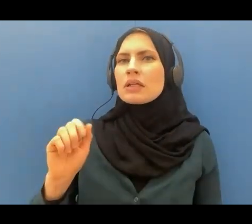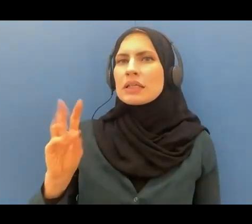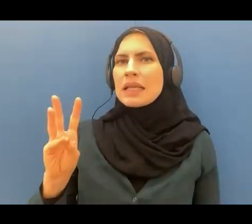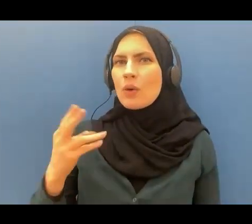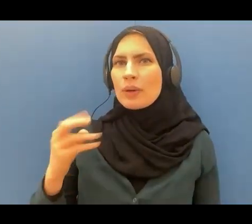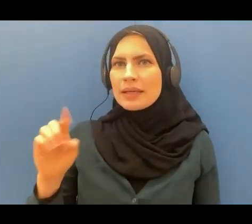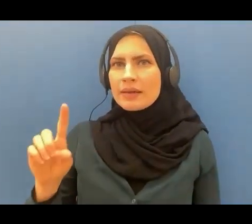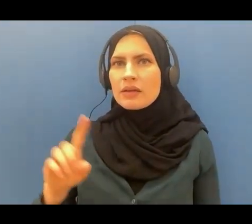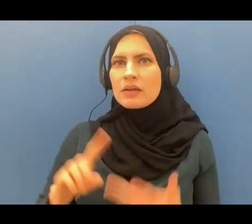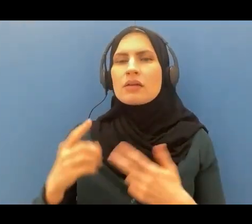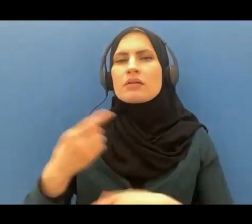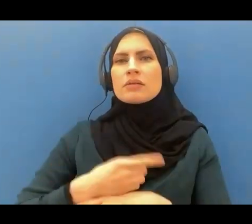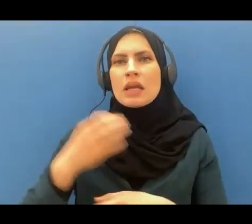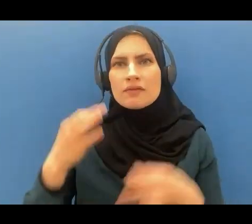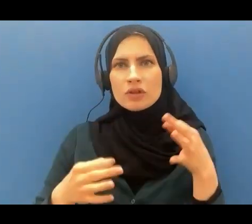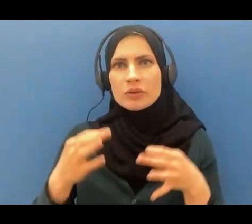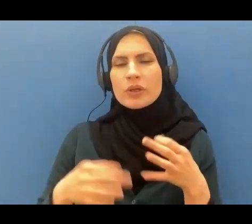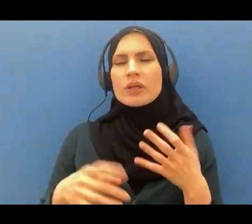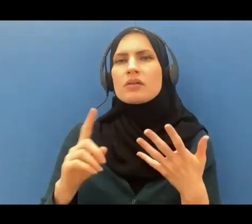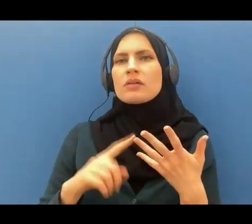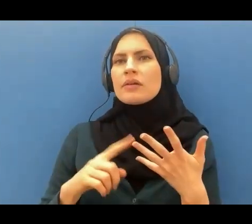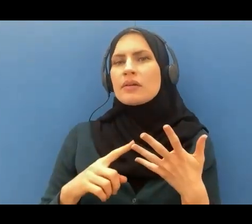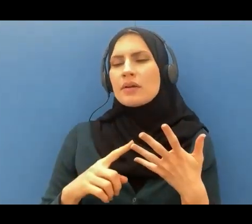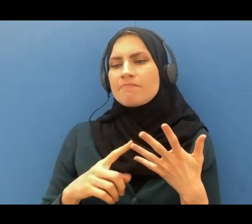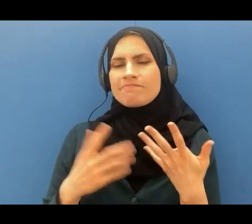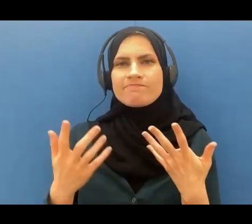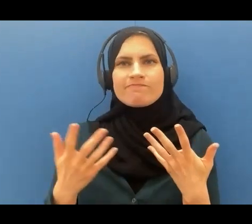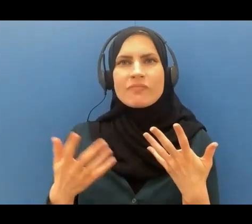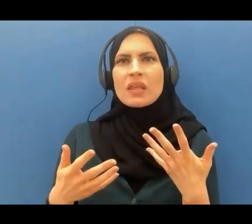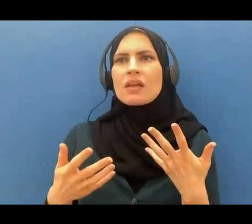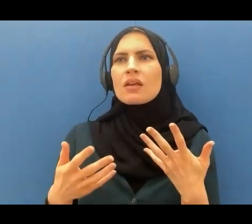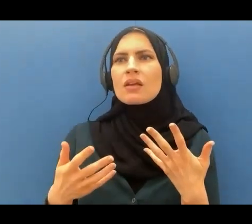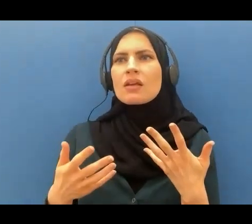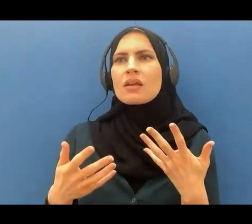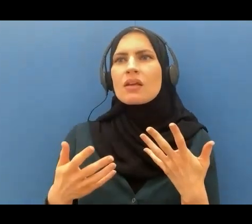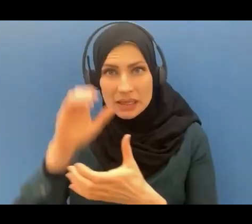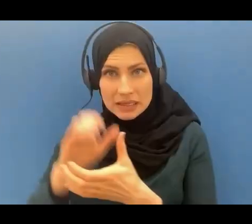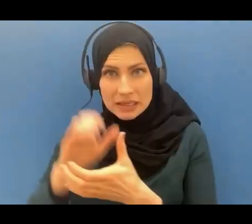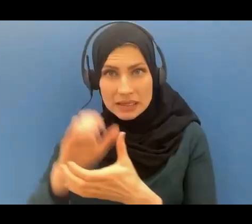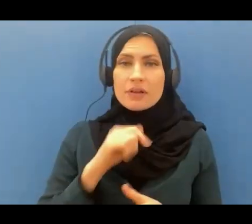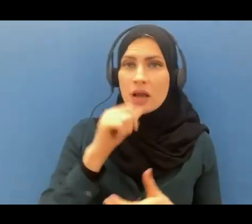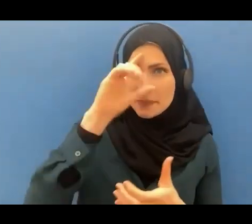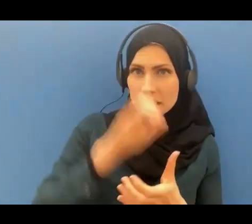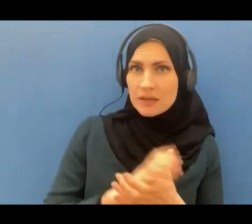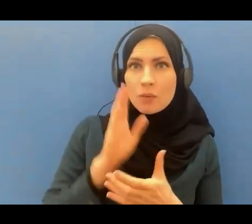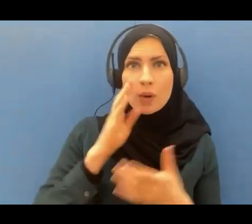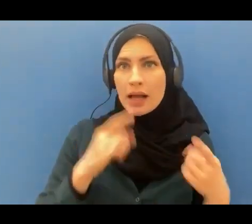it talks about the fate of the believers or disbelievers it talks about the consistency